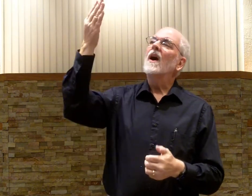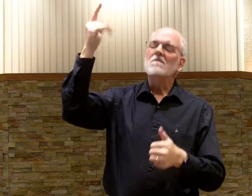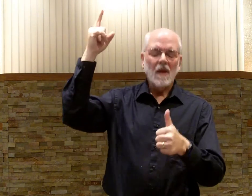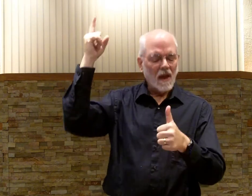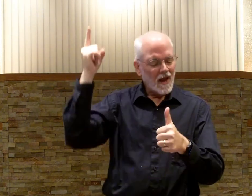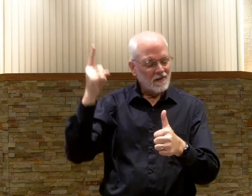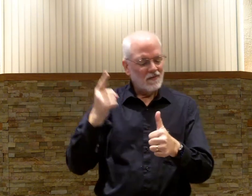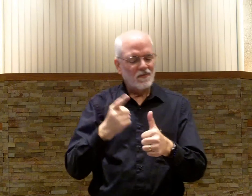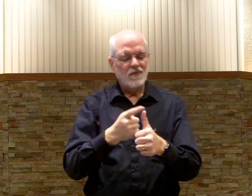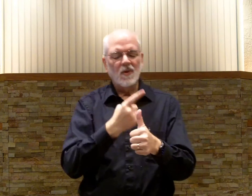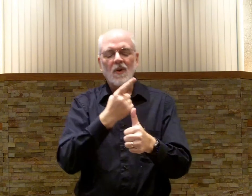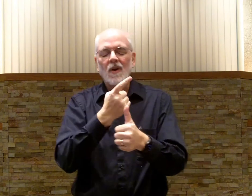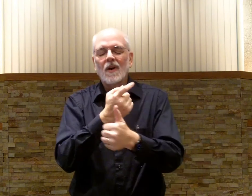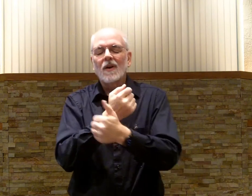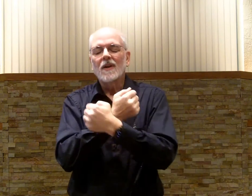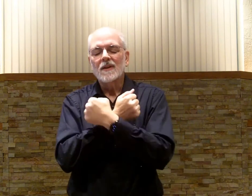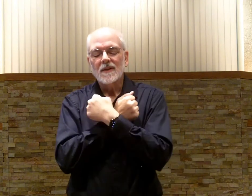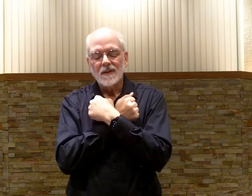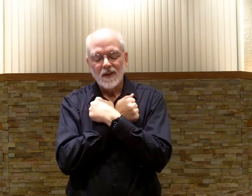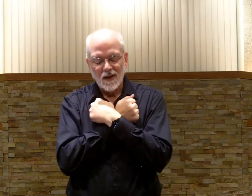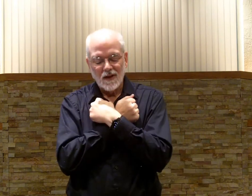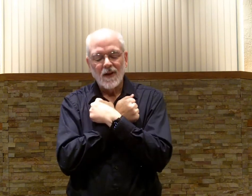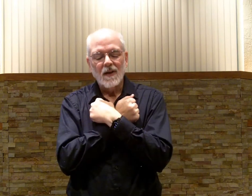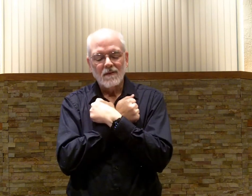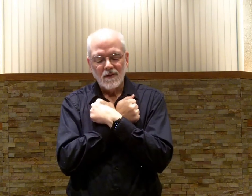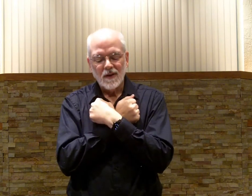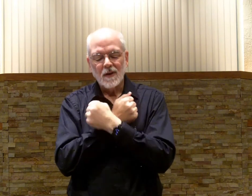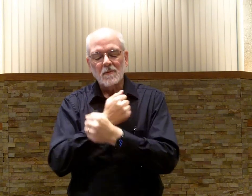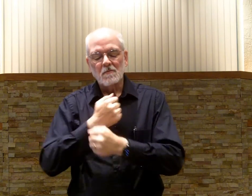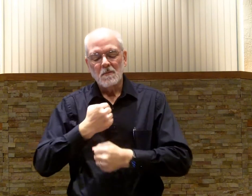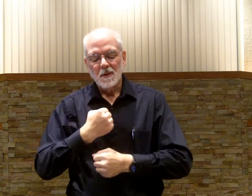hast first loved me